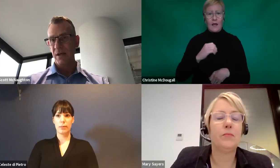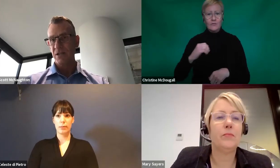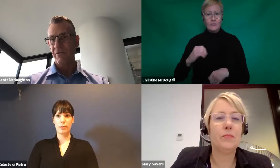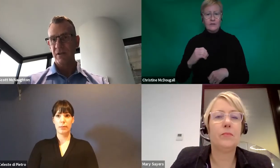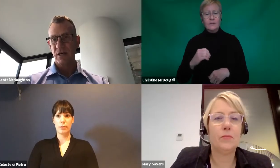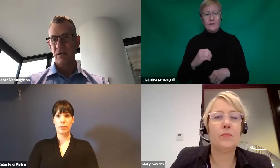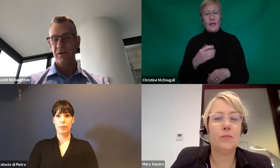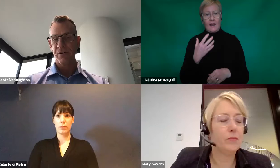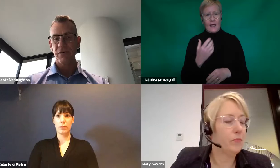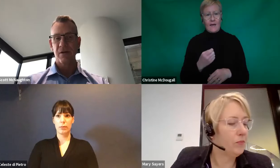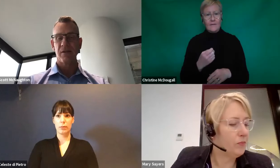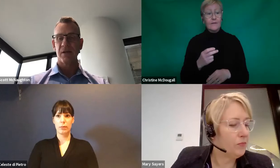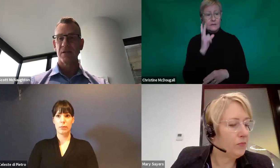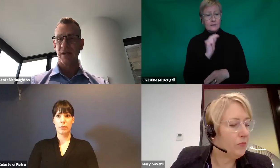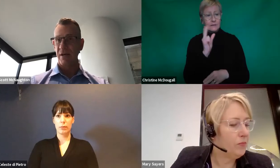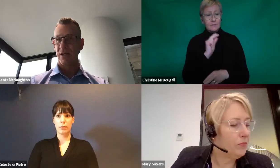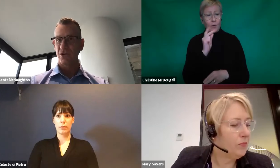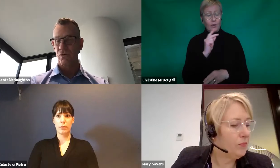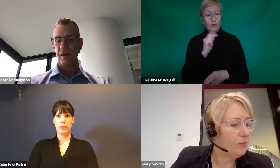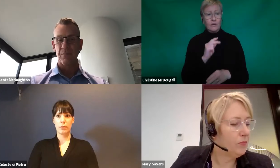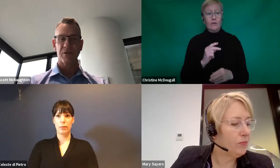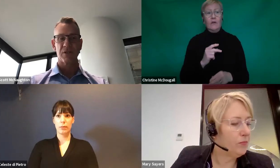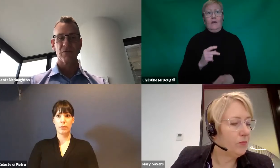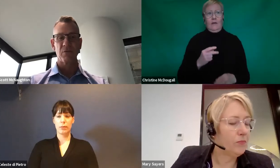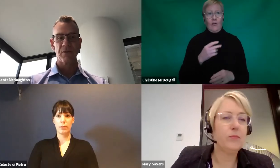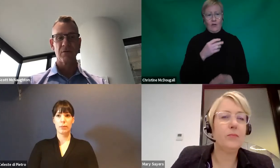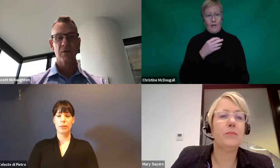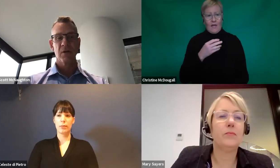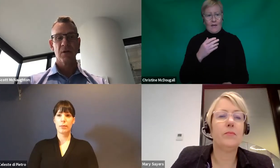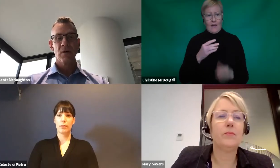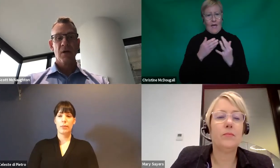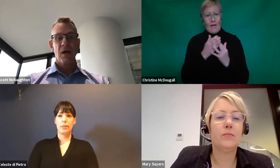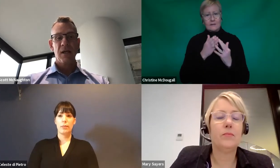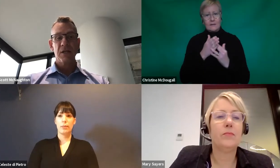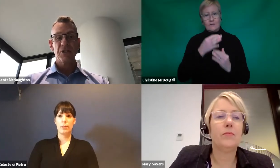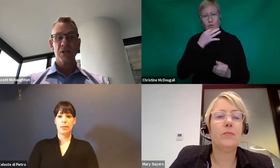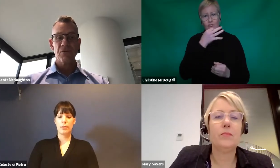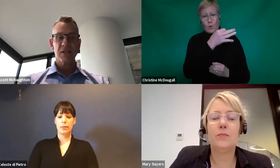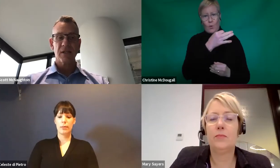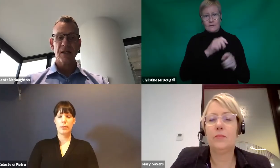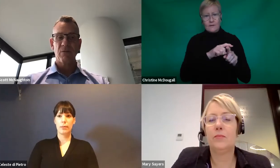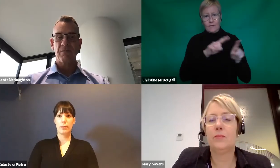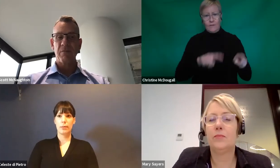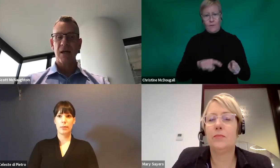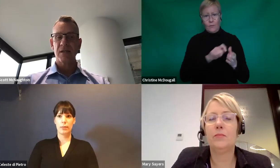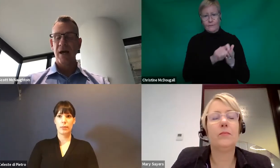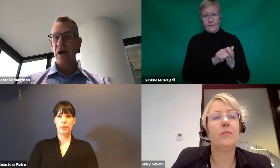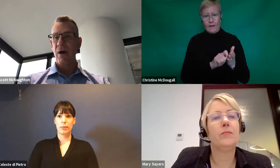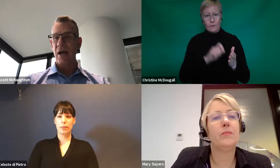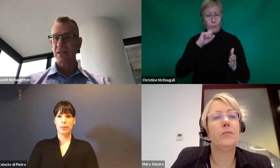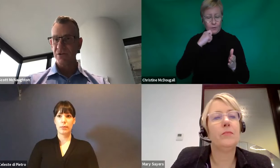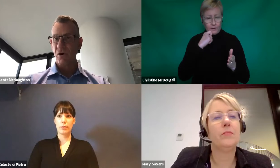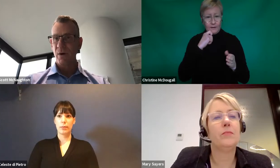access request over the telephone, and the team there can talk that process through with you. And just recently, we've made